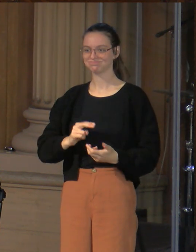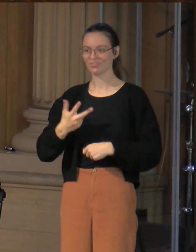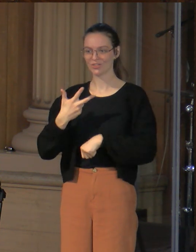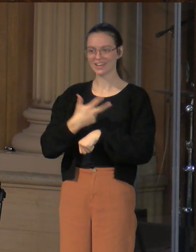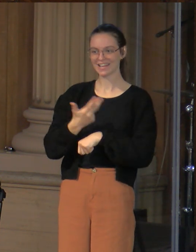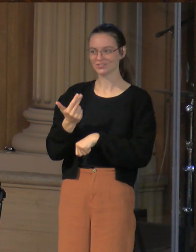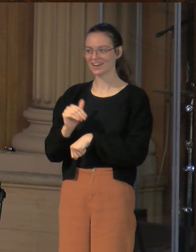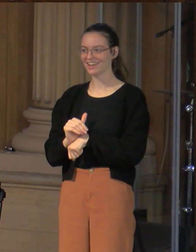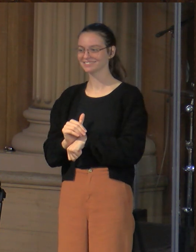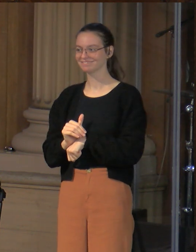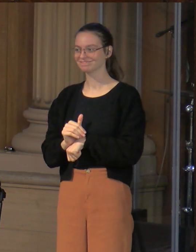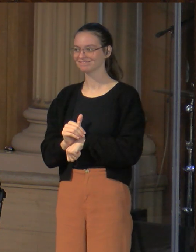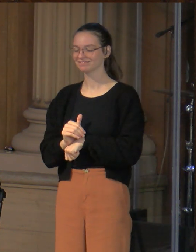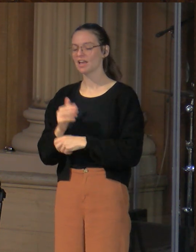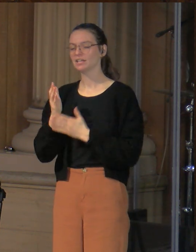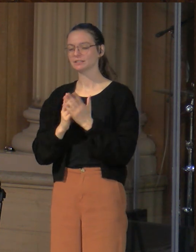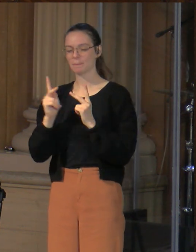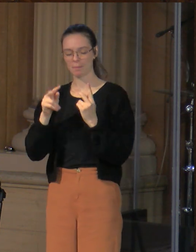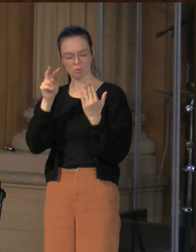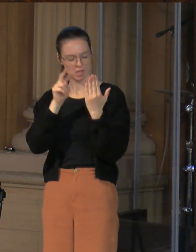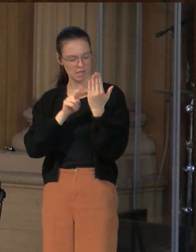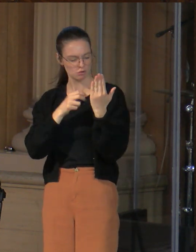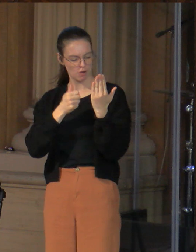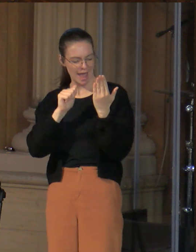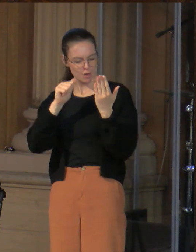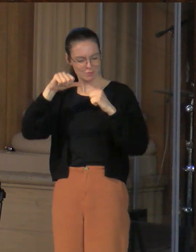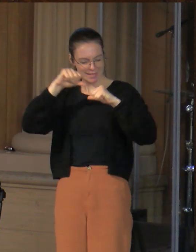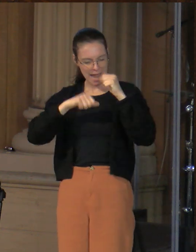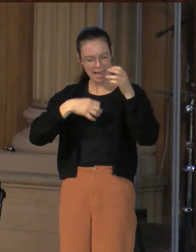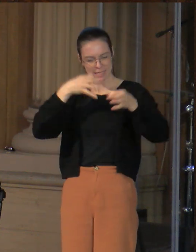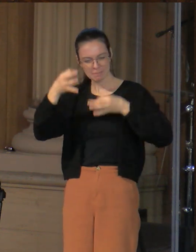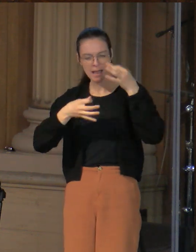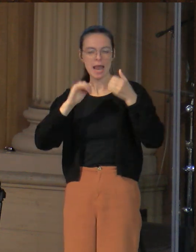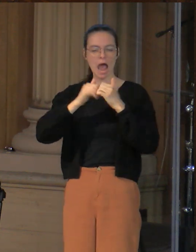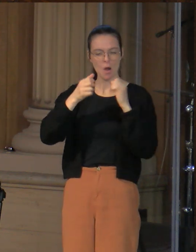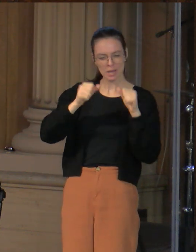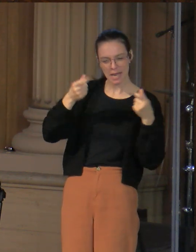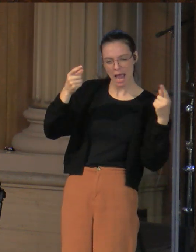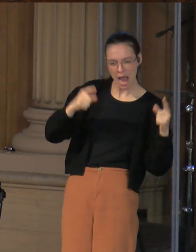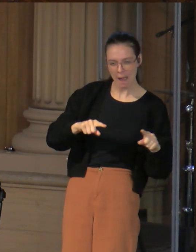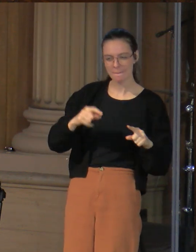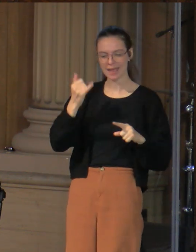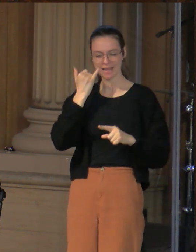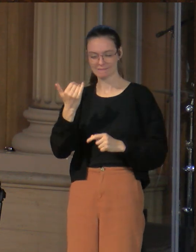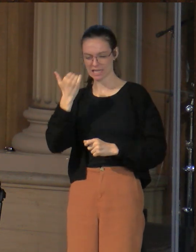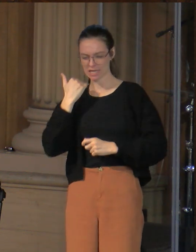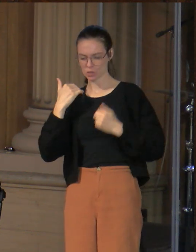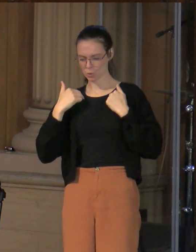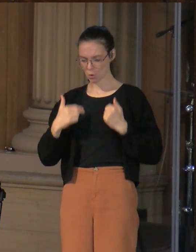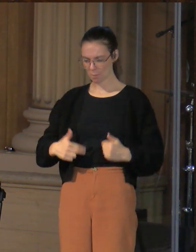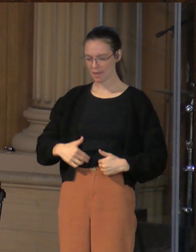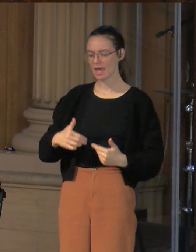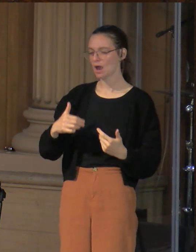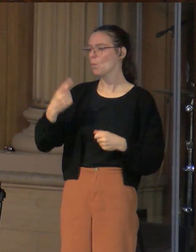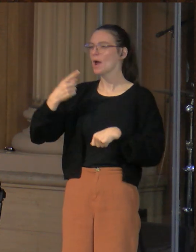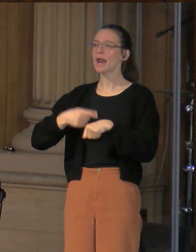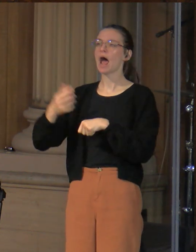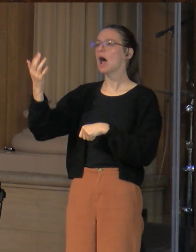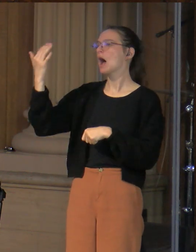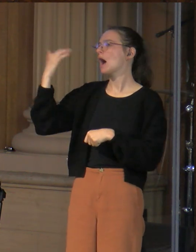people read that story and try to like scientifically explain it by saying, you know, this actually does happen sometimes. This one time in 1815, this one guy got swallowed by a